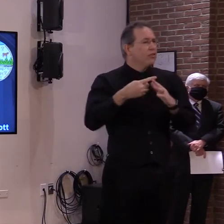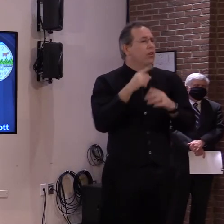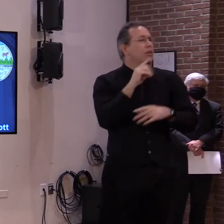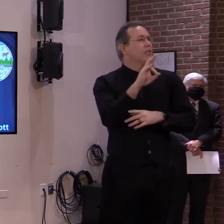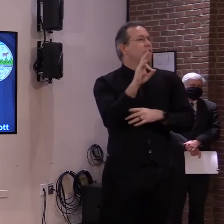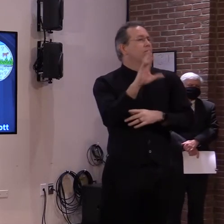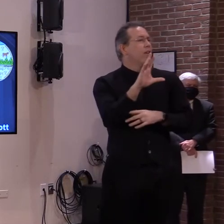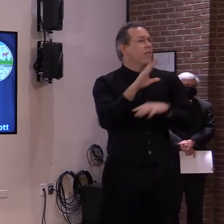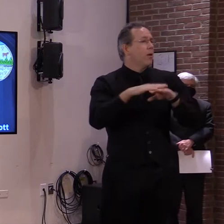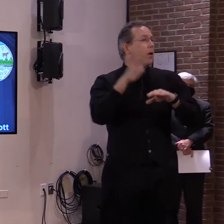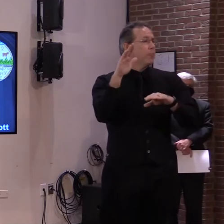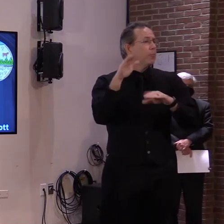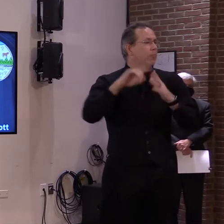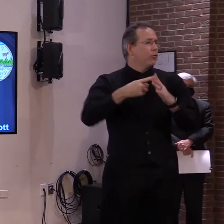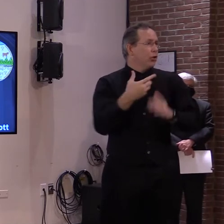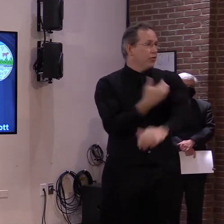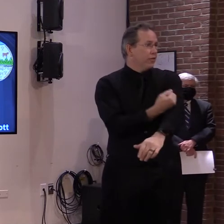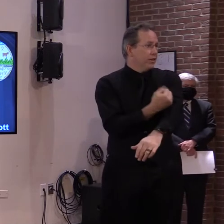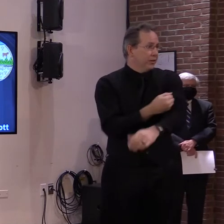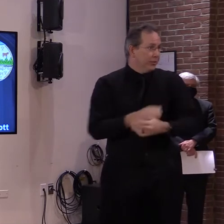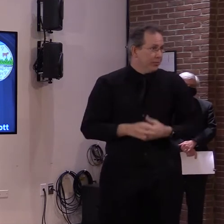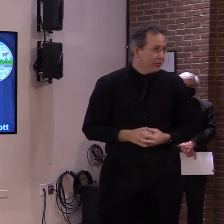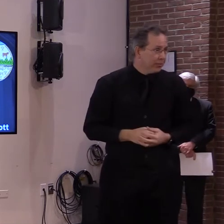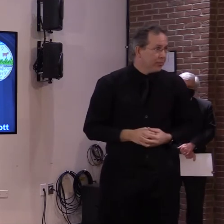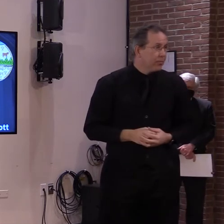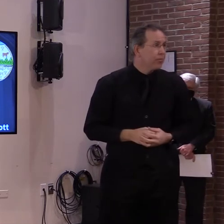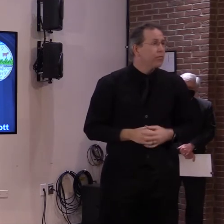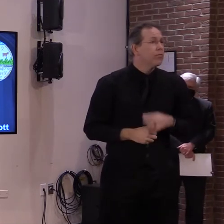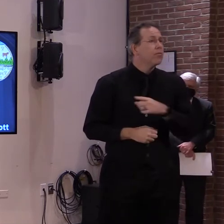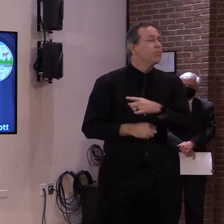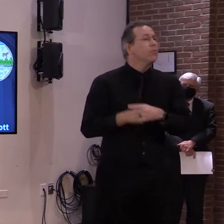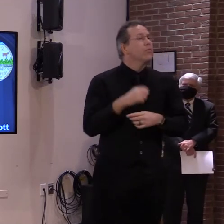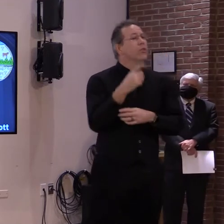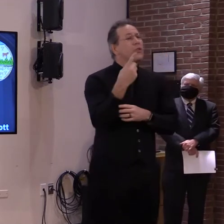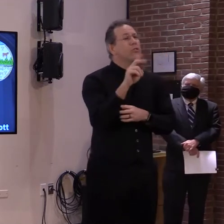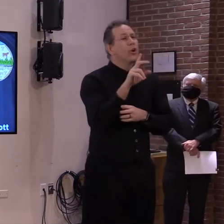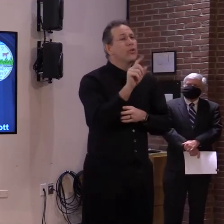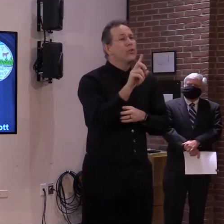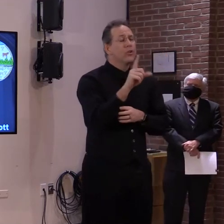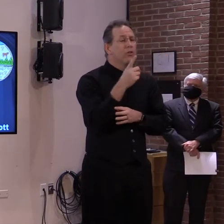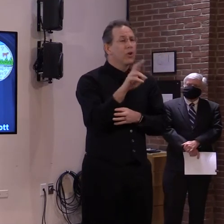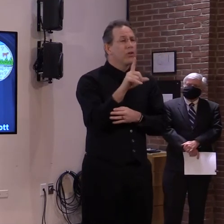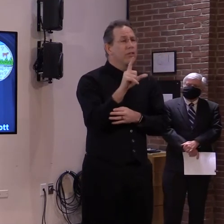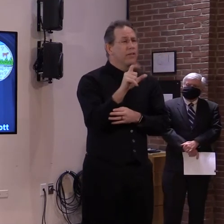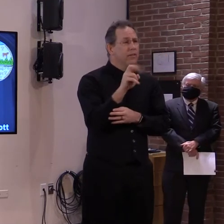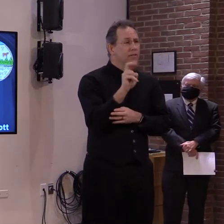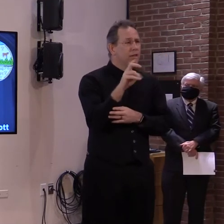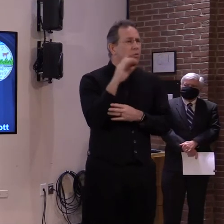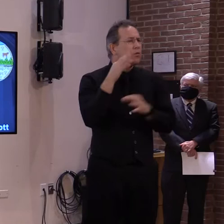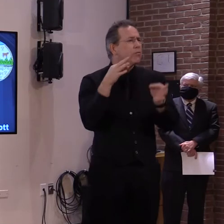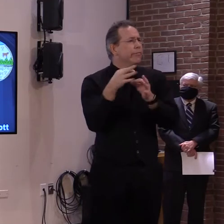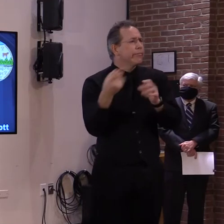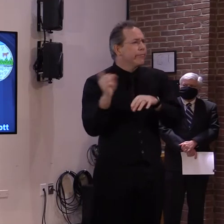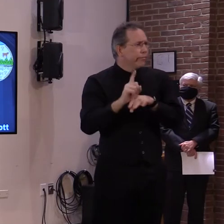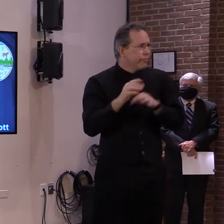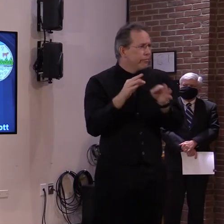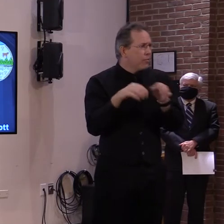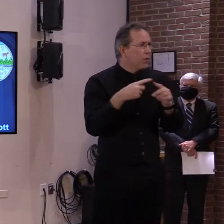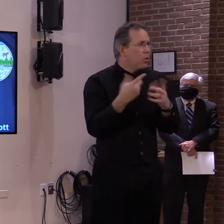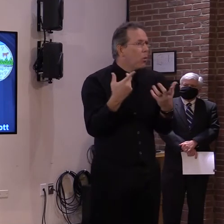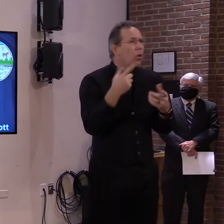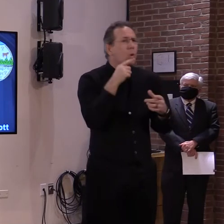Levine will also talk about those with chronic conditions and how and when they'll be included. Again,